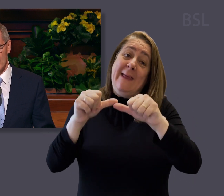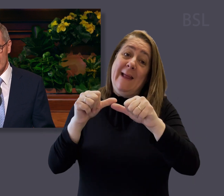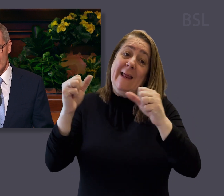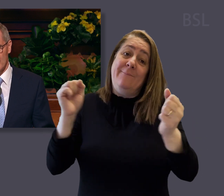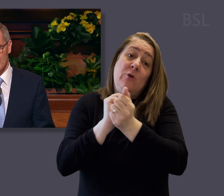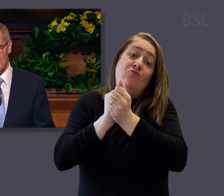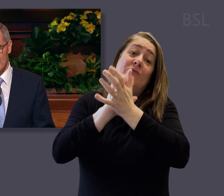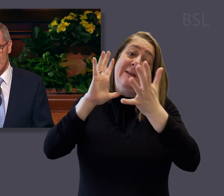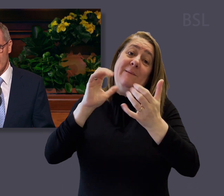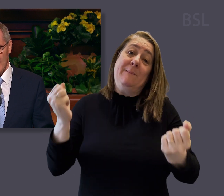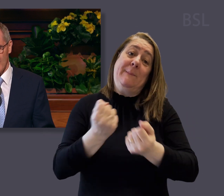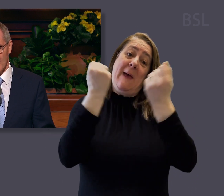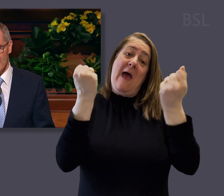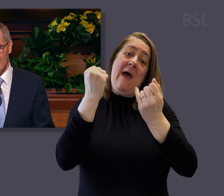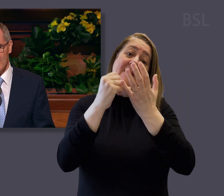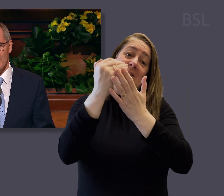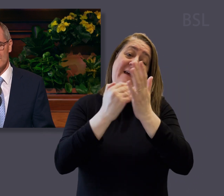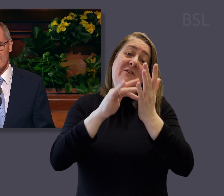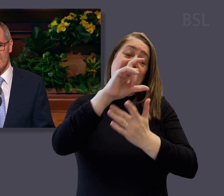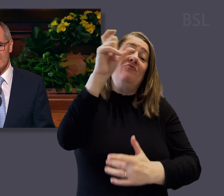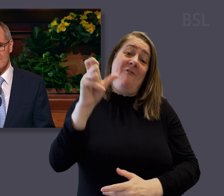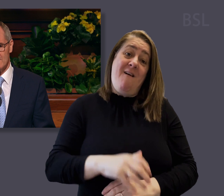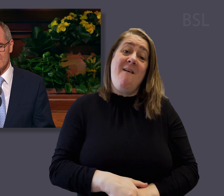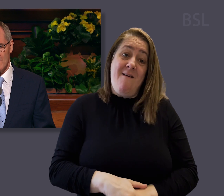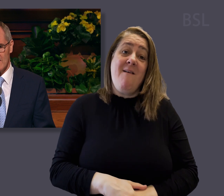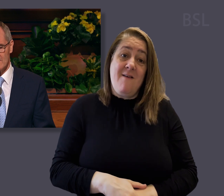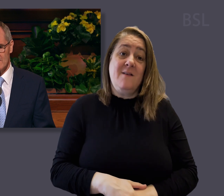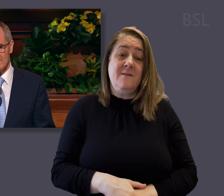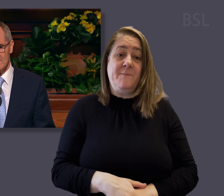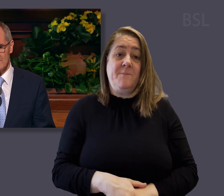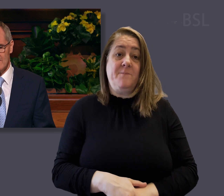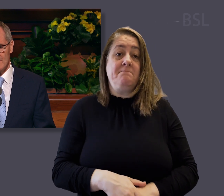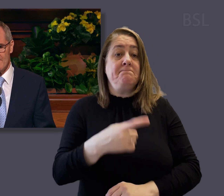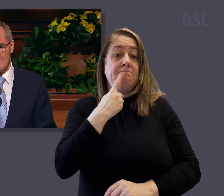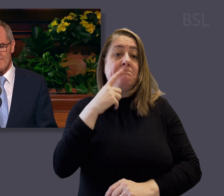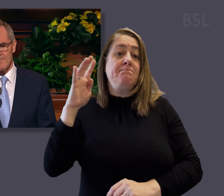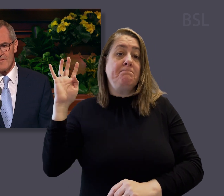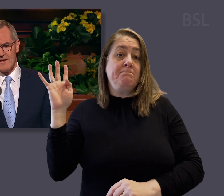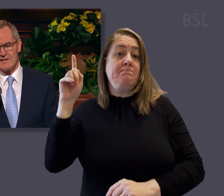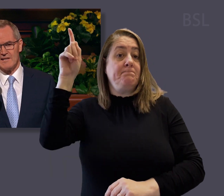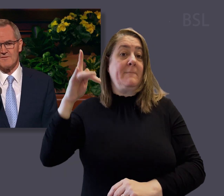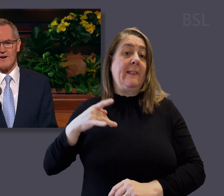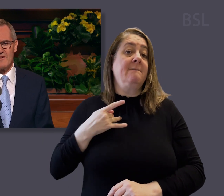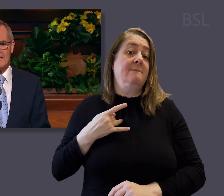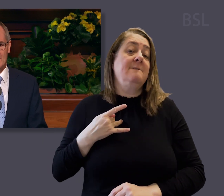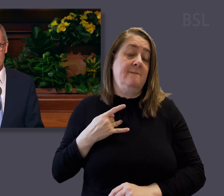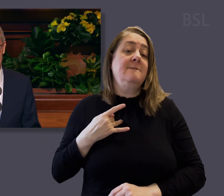healing, redeeming power of the Savior, Jesus Christ. I testify that He lives.